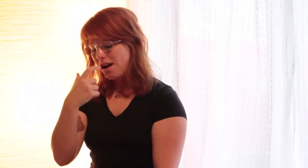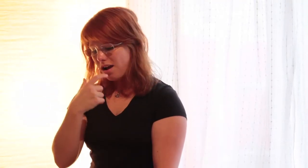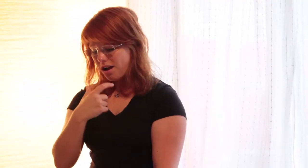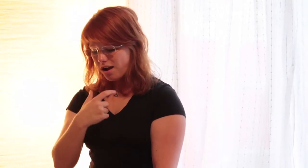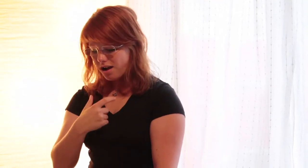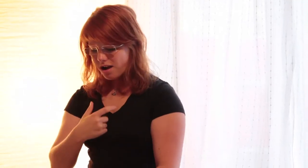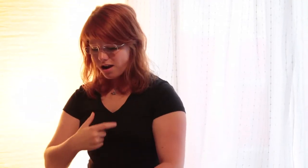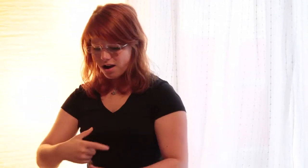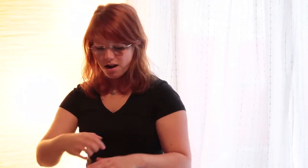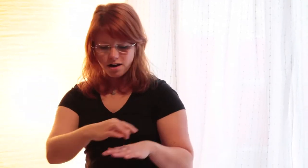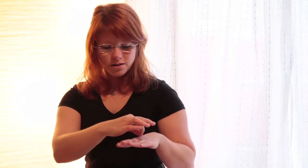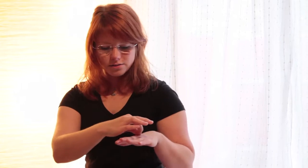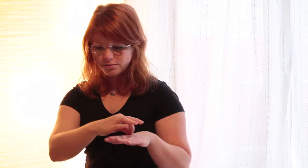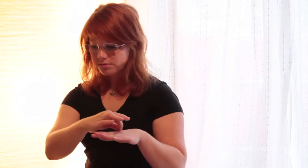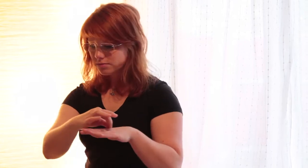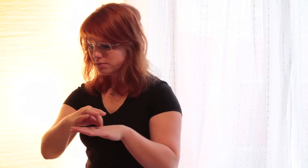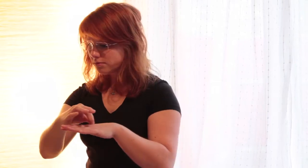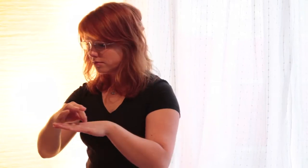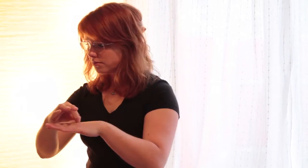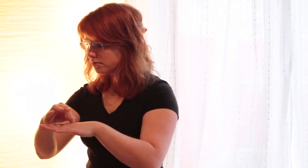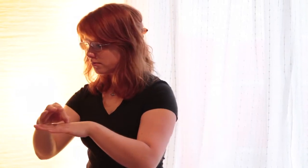That's leading me